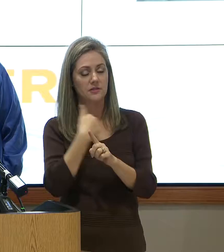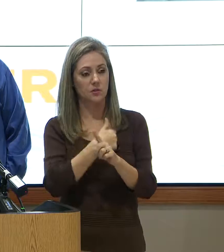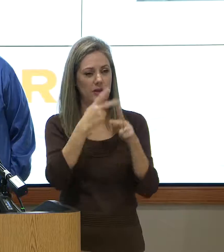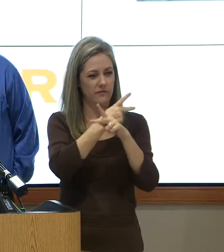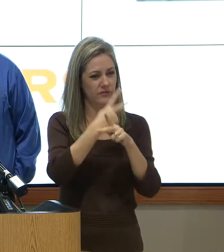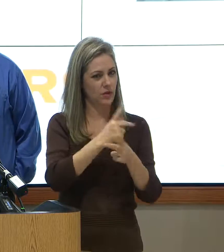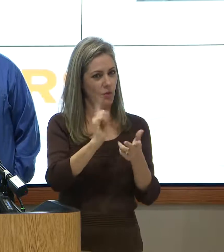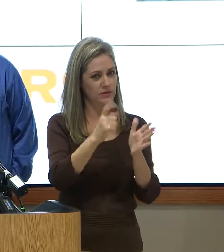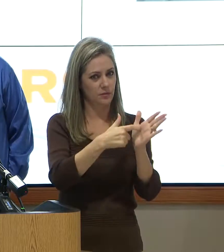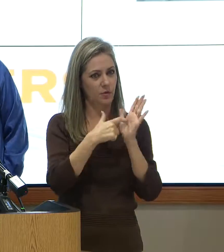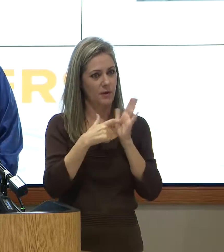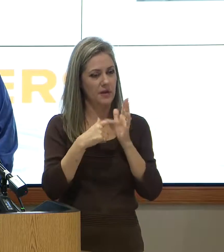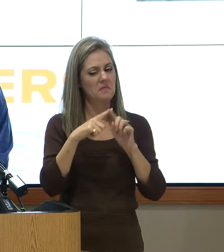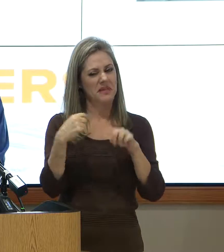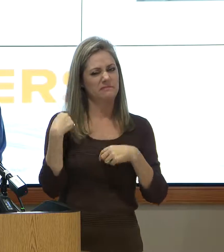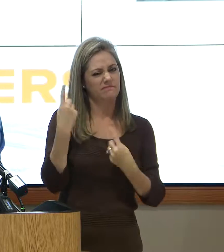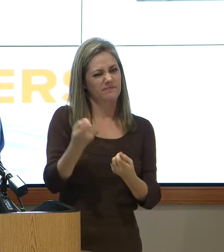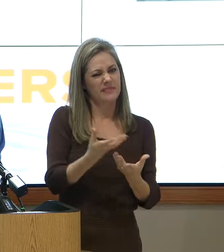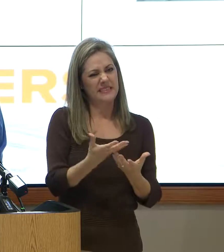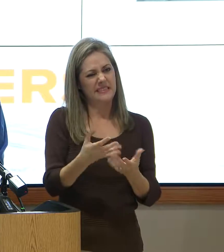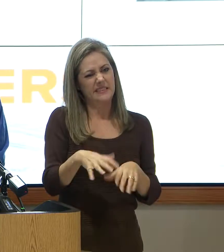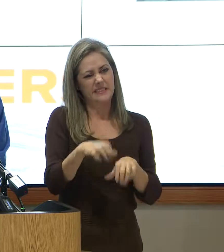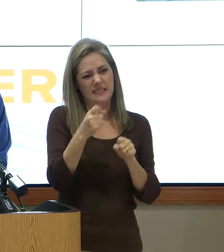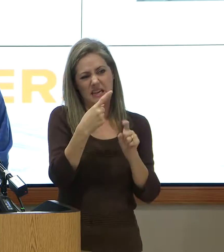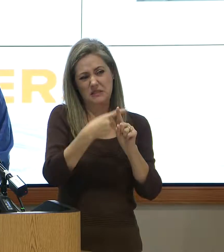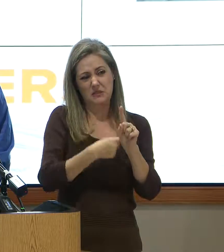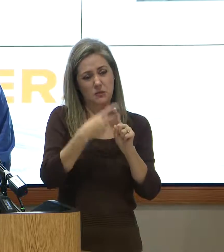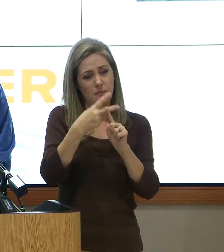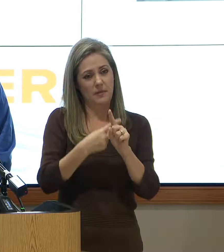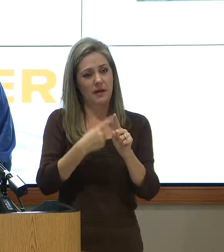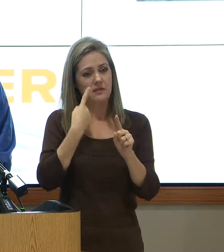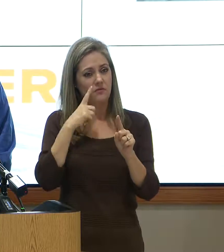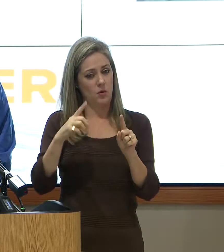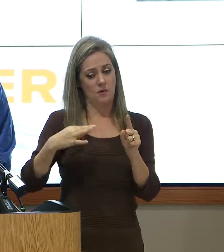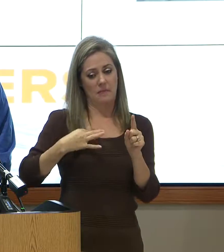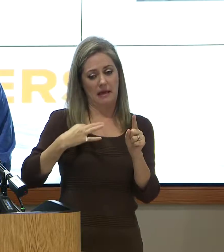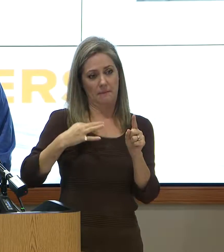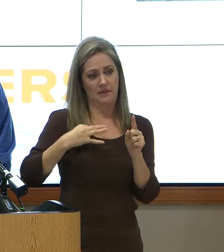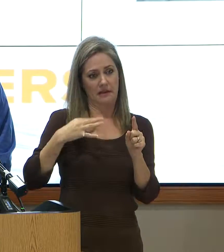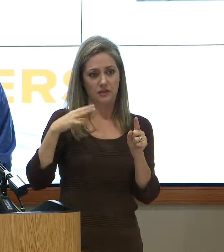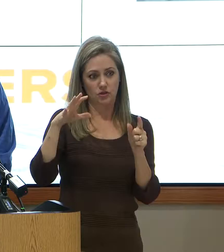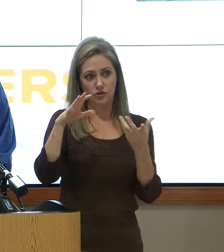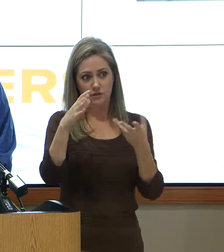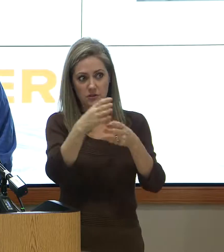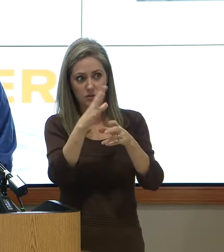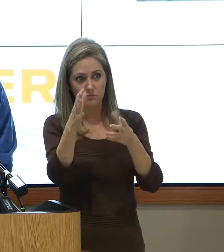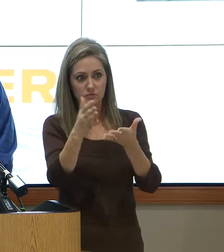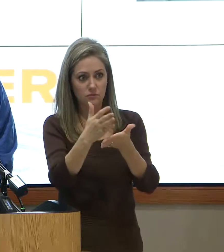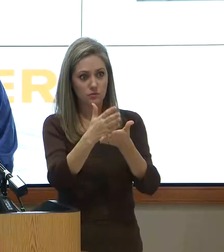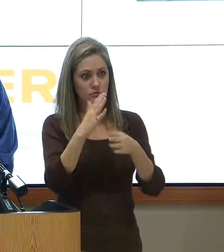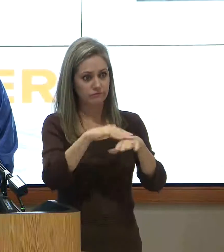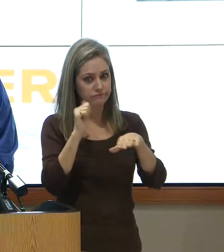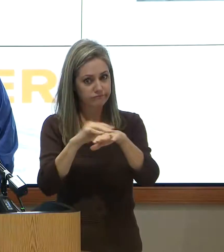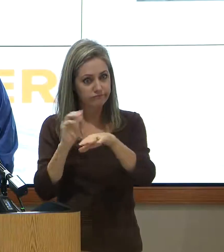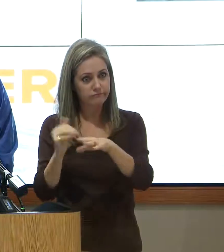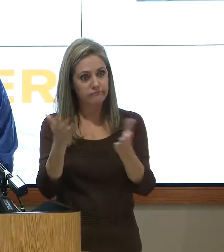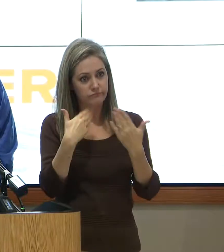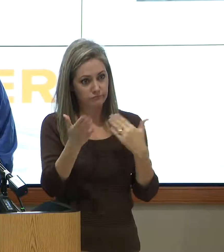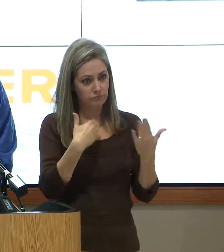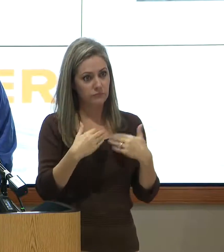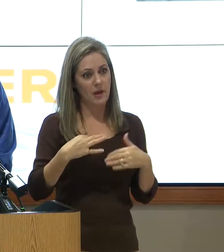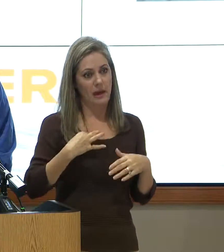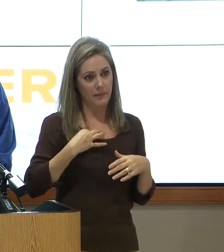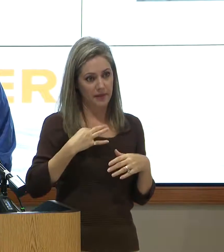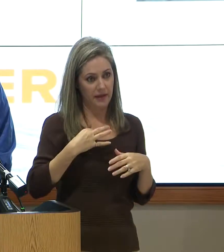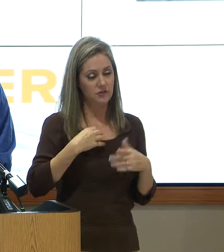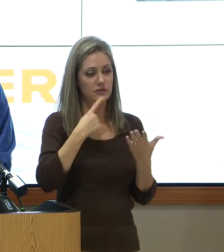But in general, it will take several months to solicit the applications from across the state. There's no screening process to make sure that all the